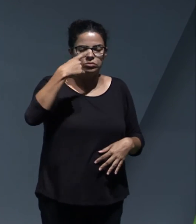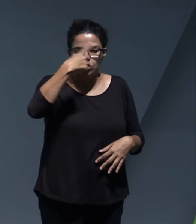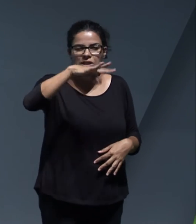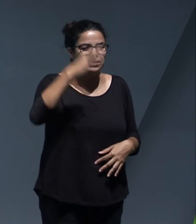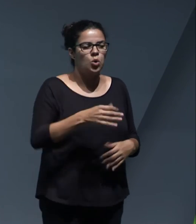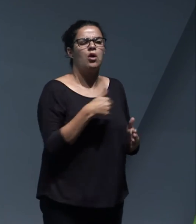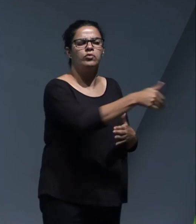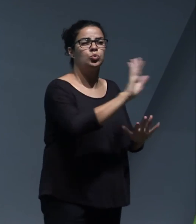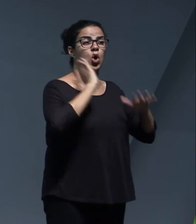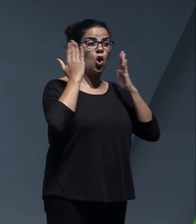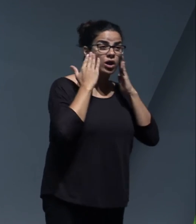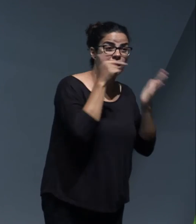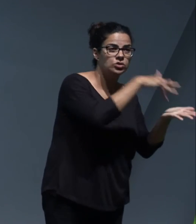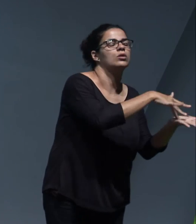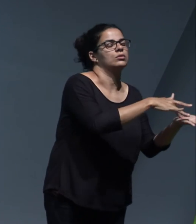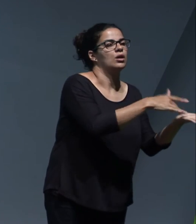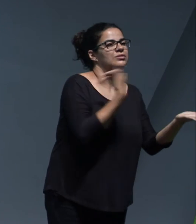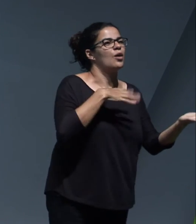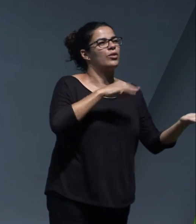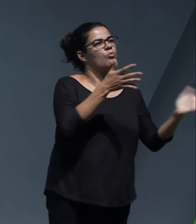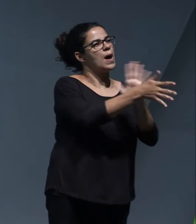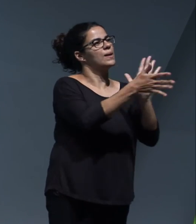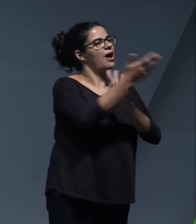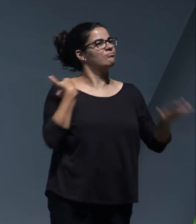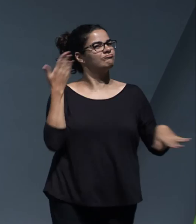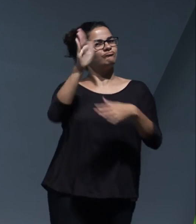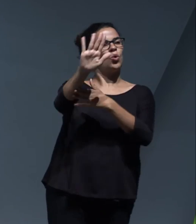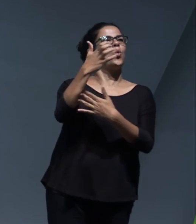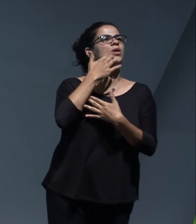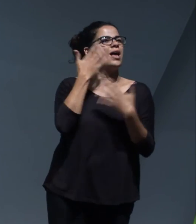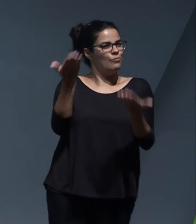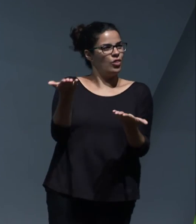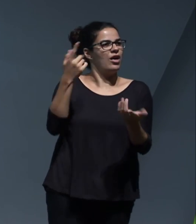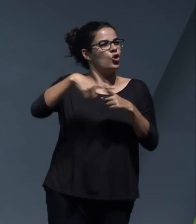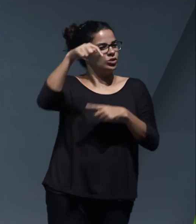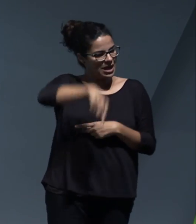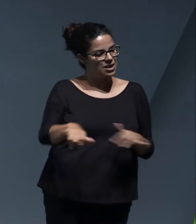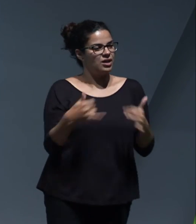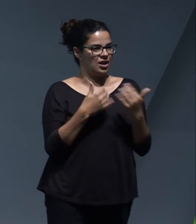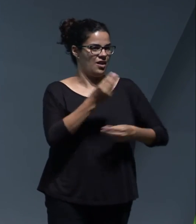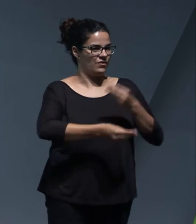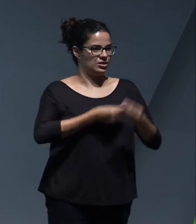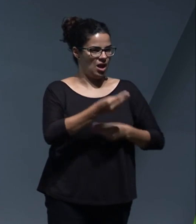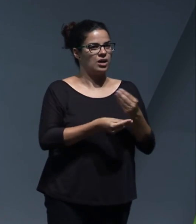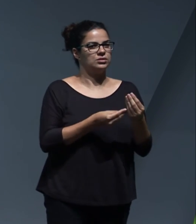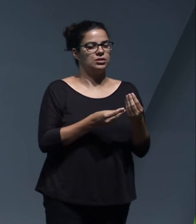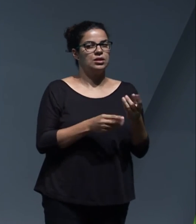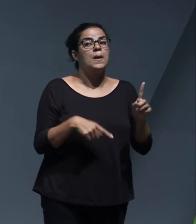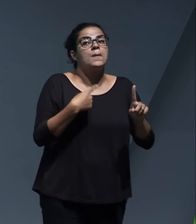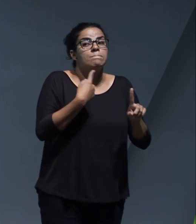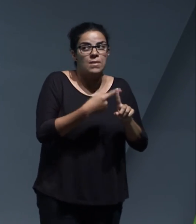hope we'll be able to give you examples of things that are being deployed on the island of Tenerife and stemmed from